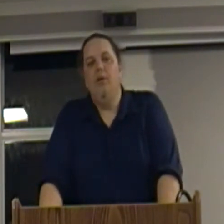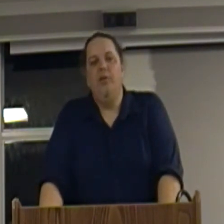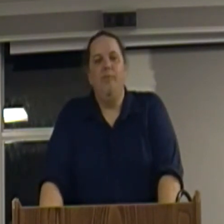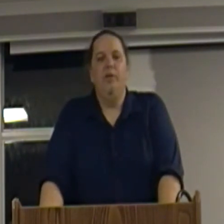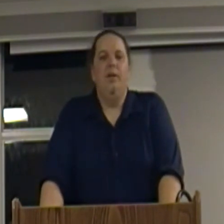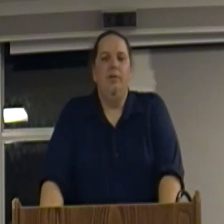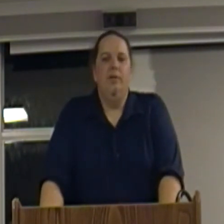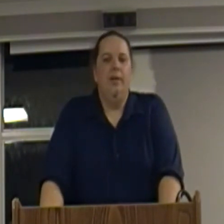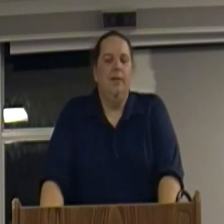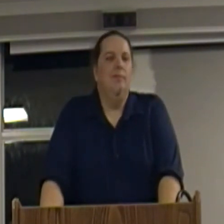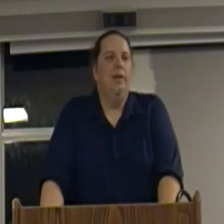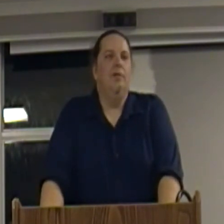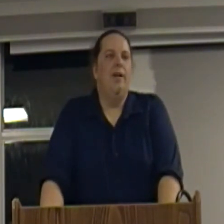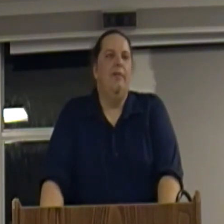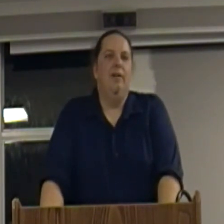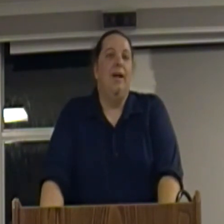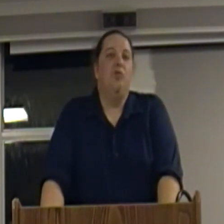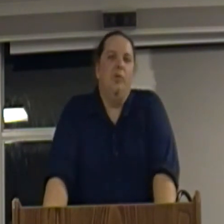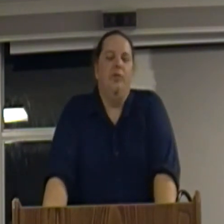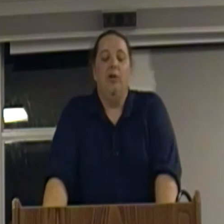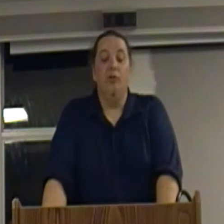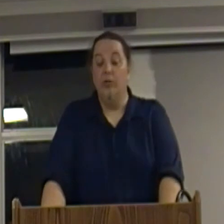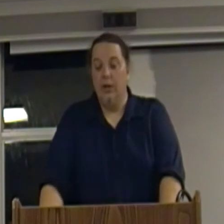communists have predicted ten of the last three recessions